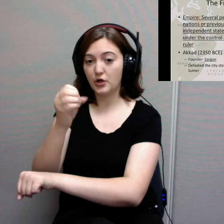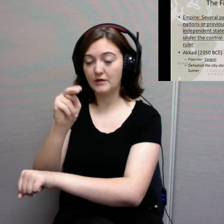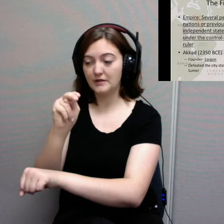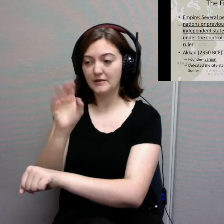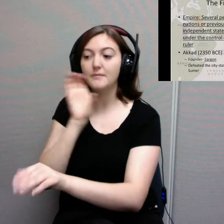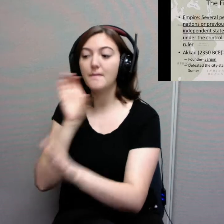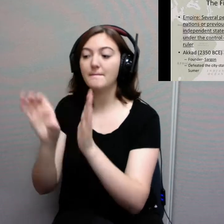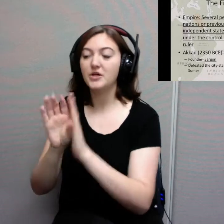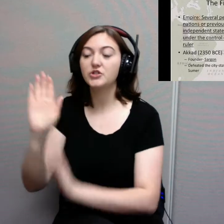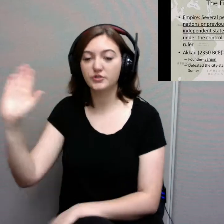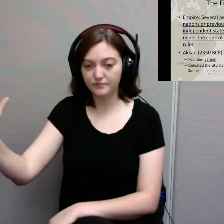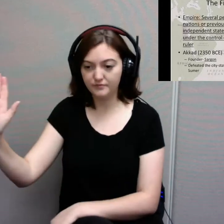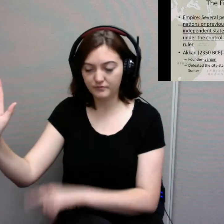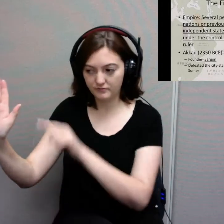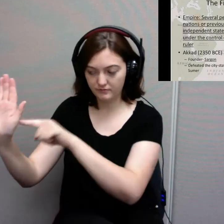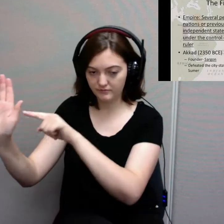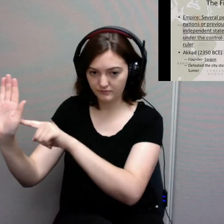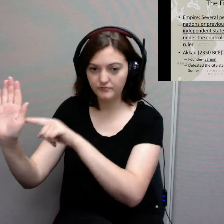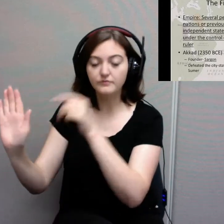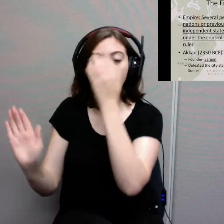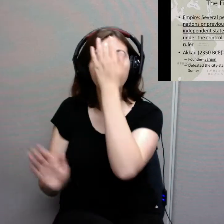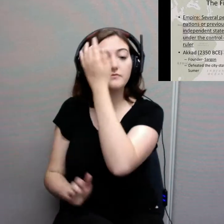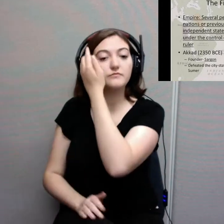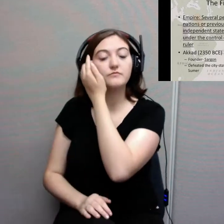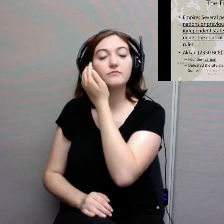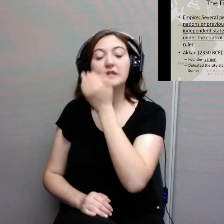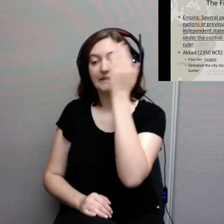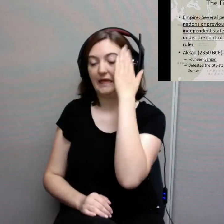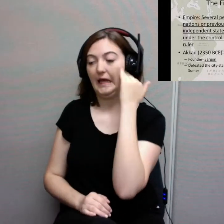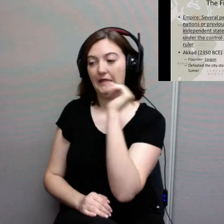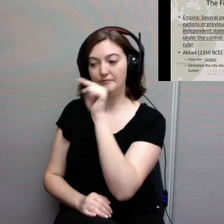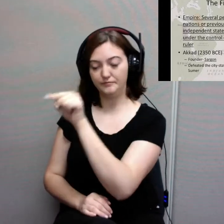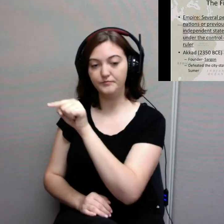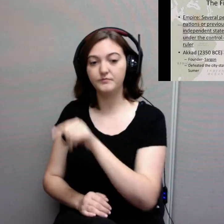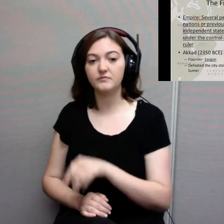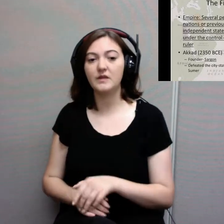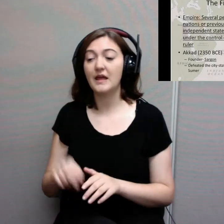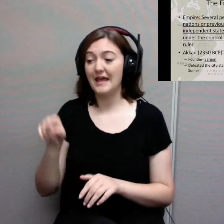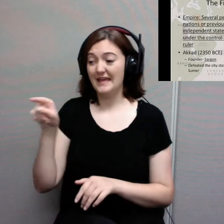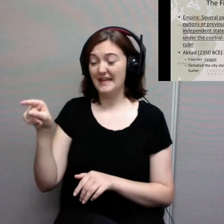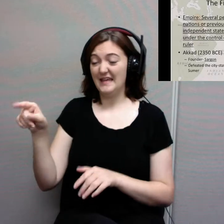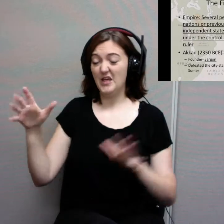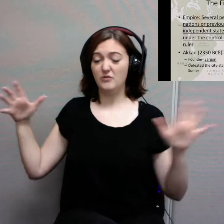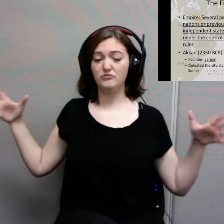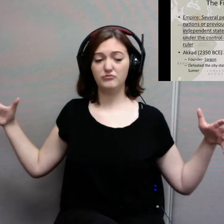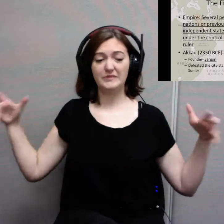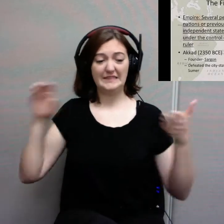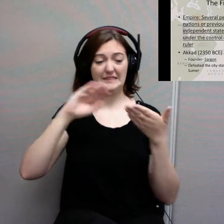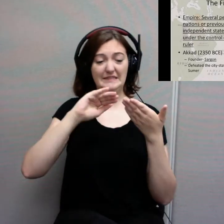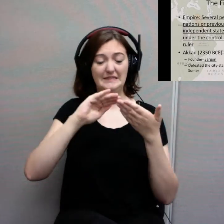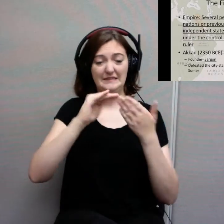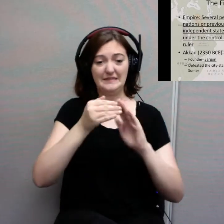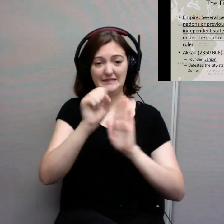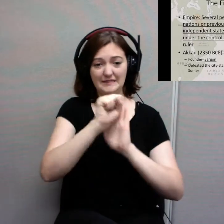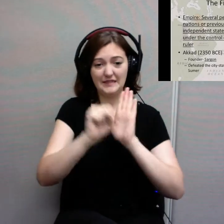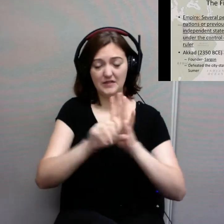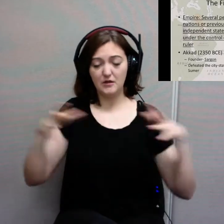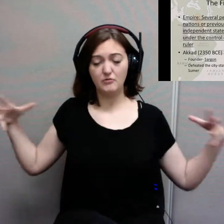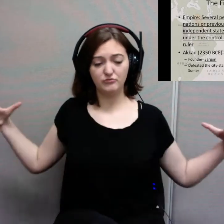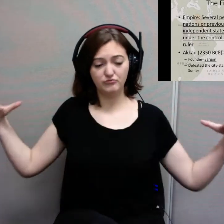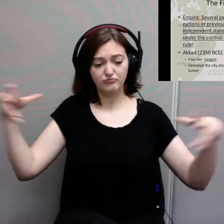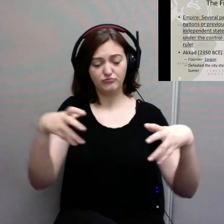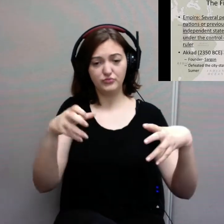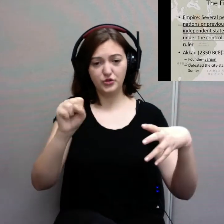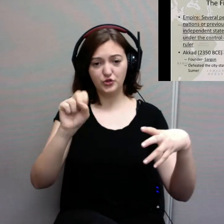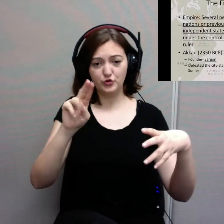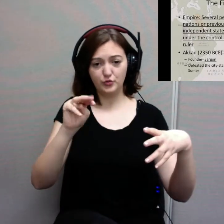the right. And he's going to unite in all the city-states of Sumer, all the city-states of that fertile crescent